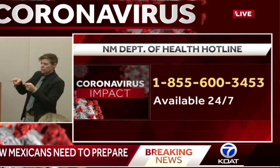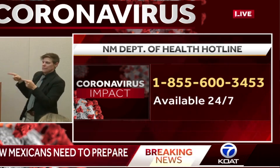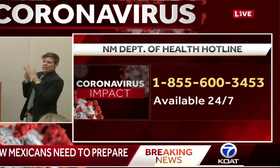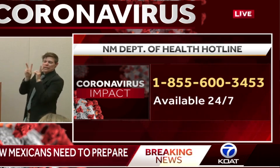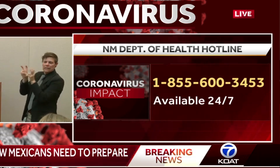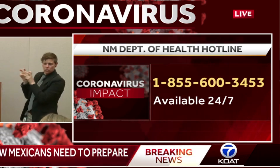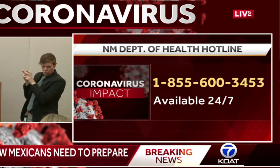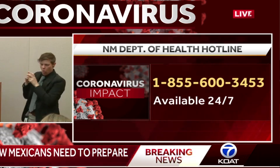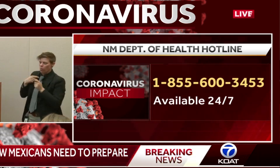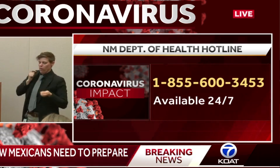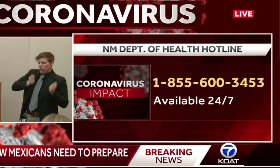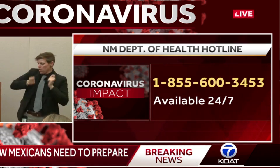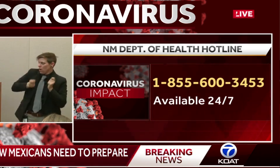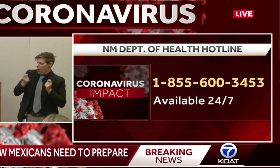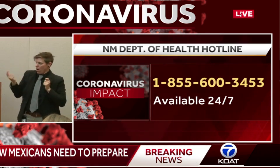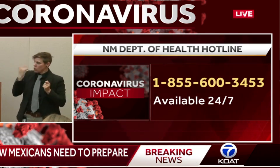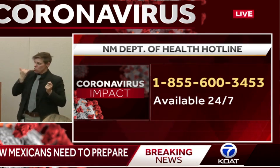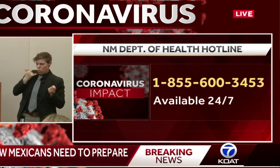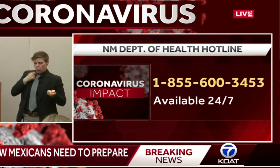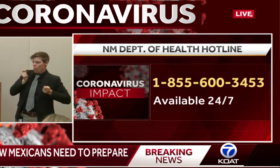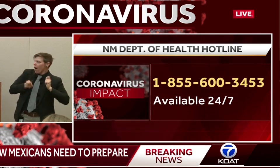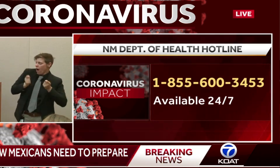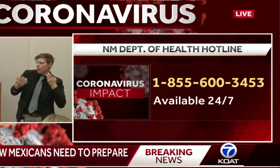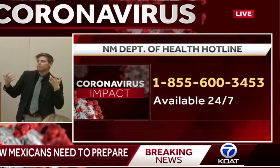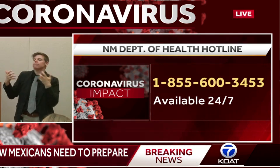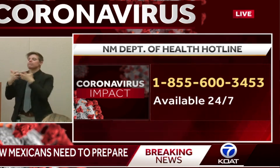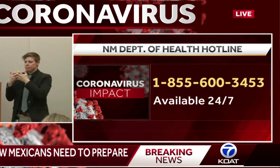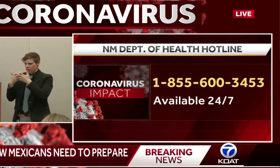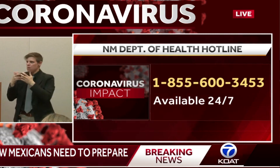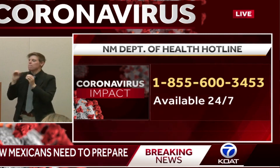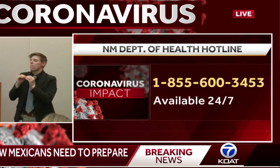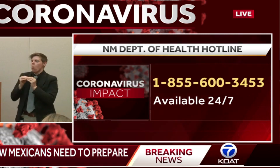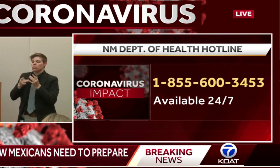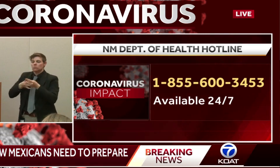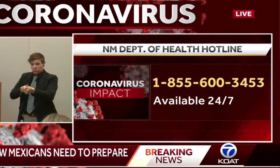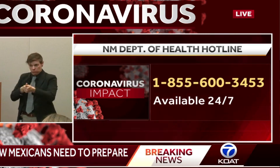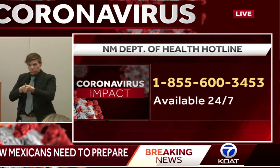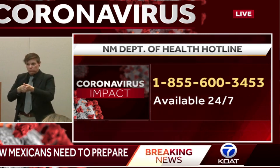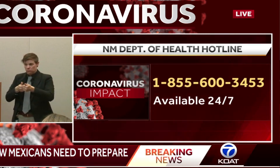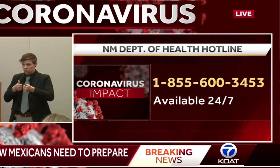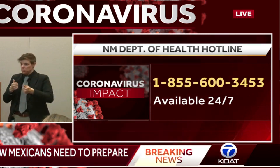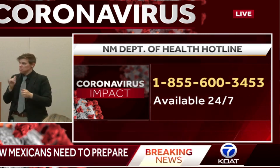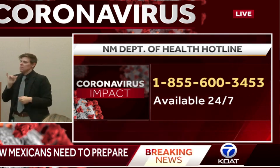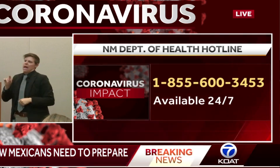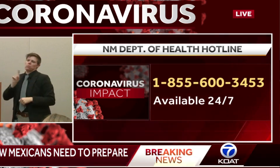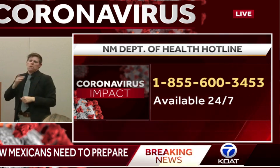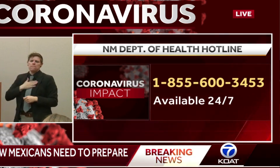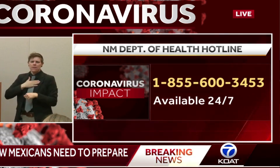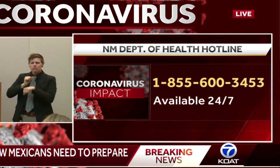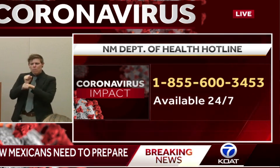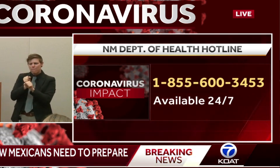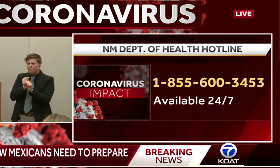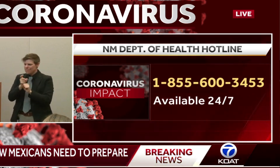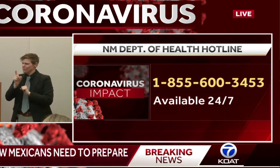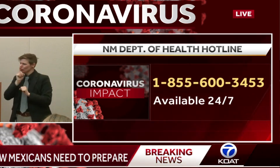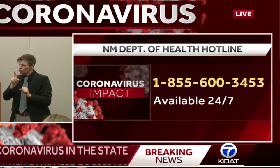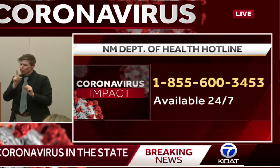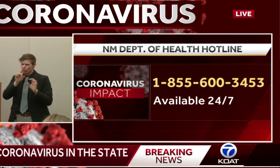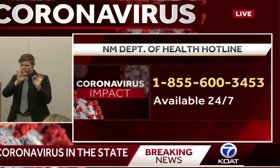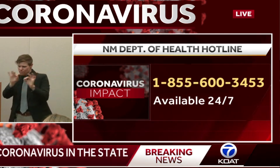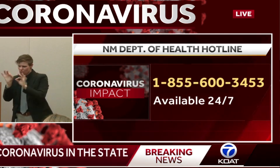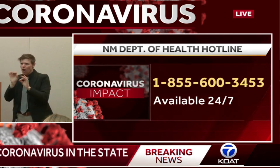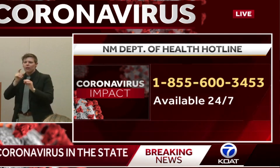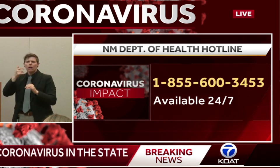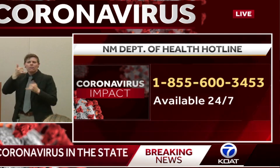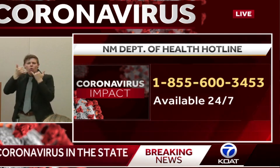smoother and smoother and easier and easier. That's what my job is to make sure that that happens. The second everything else line,